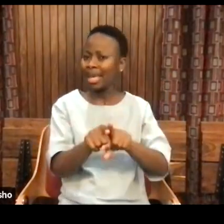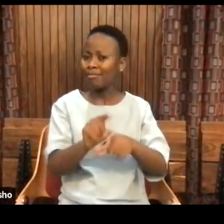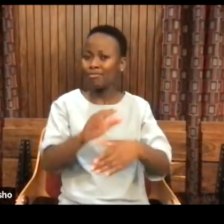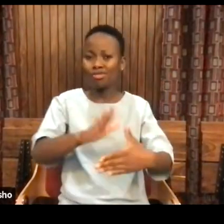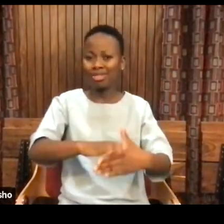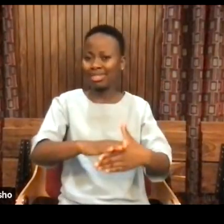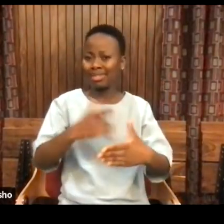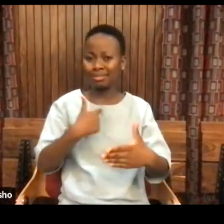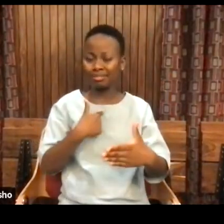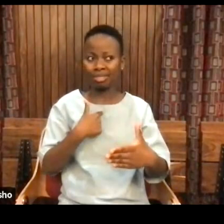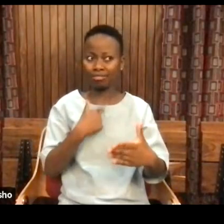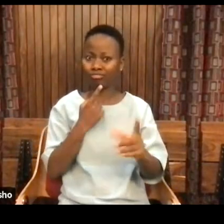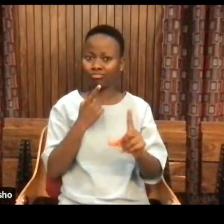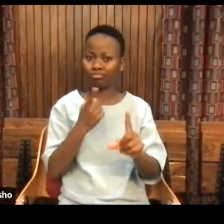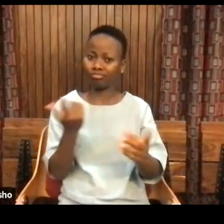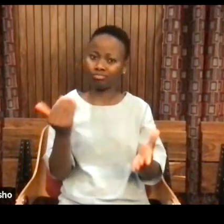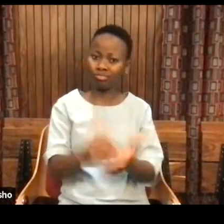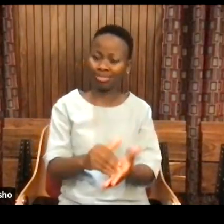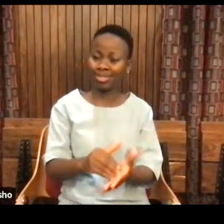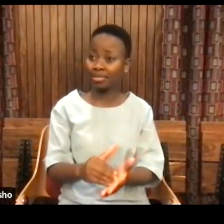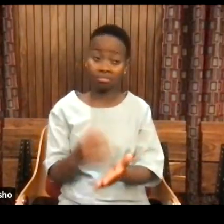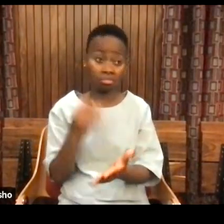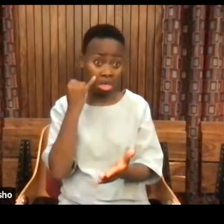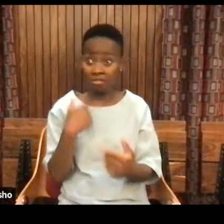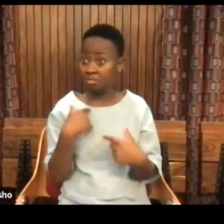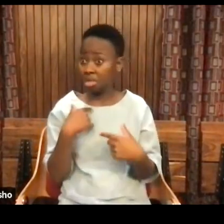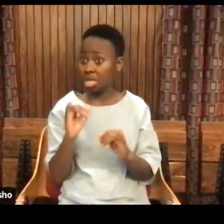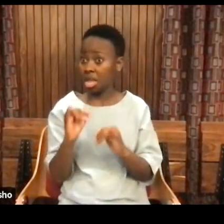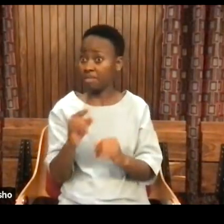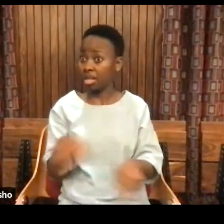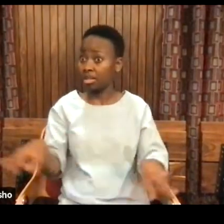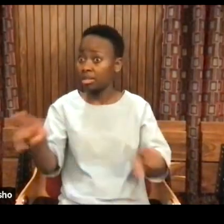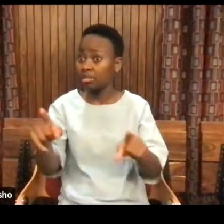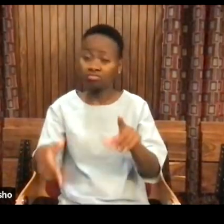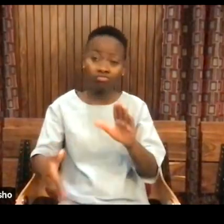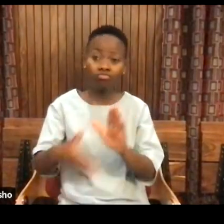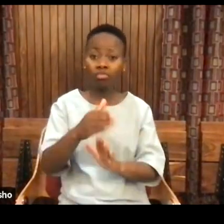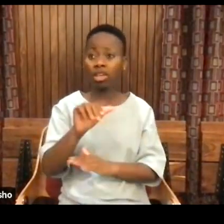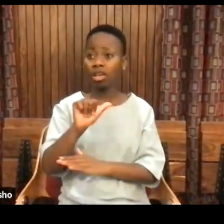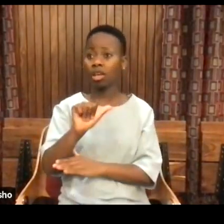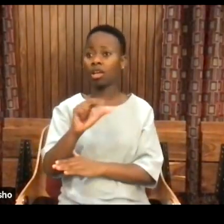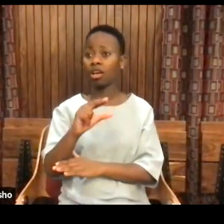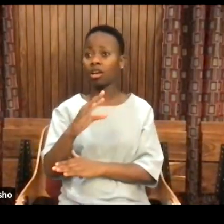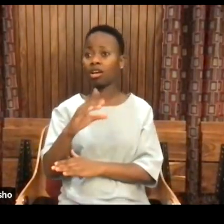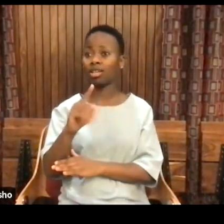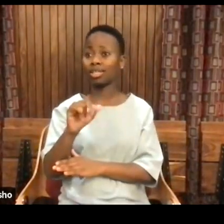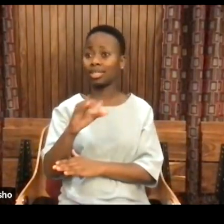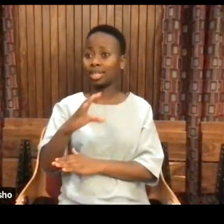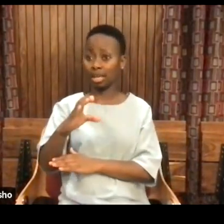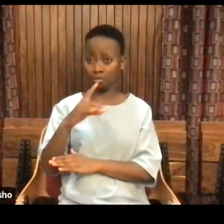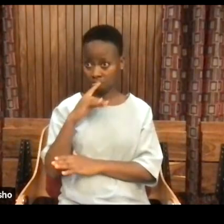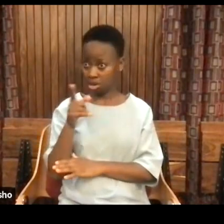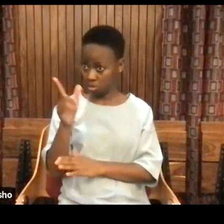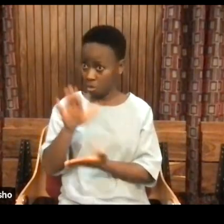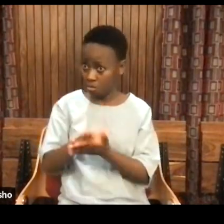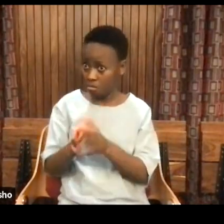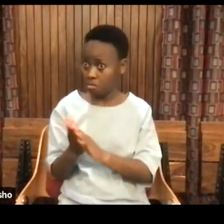Think about it. If most of you in this room right now were invited to go to the Arctic, you'd probably be packed by tomorrow morning.